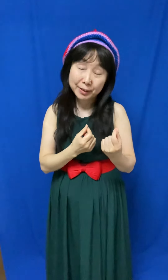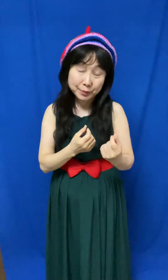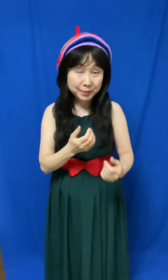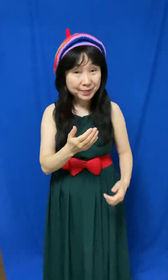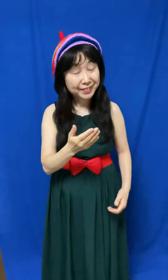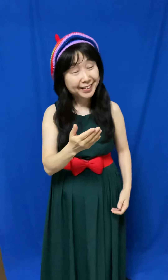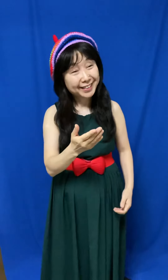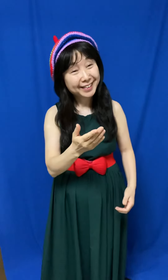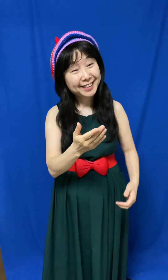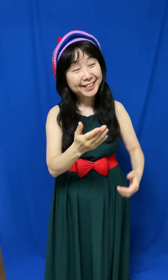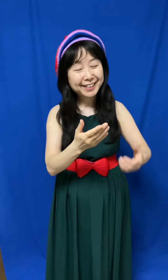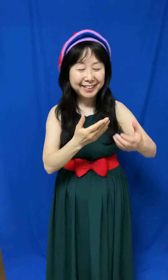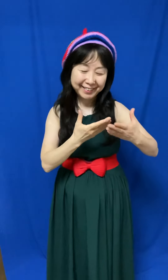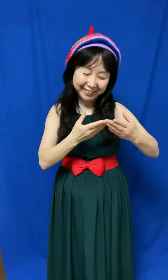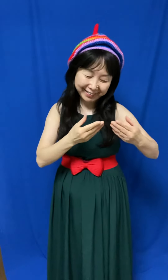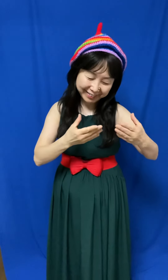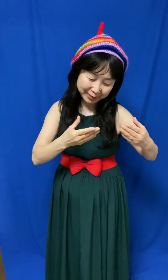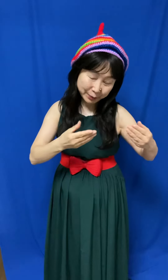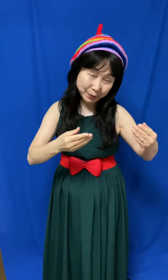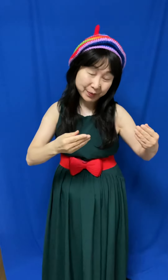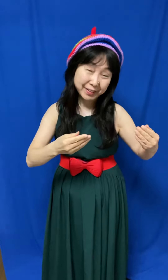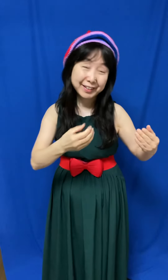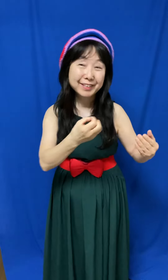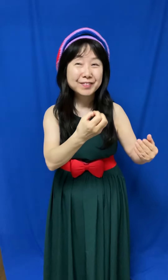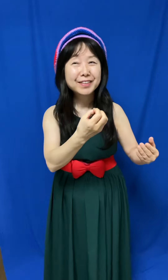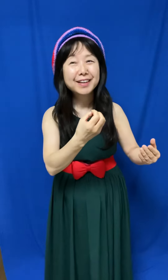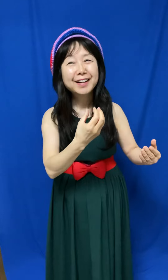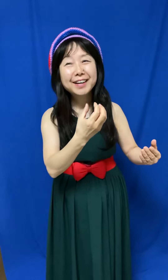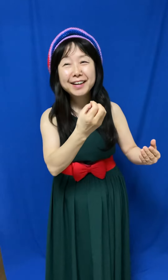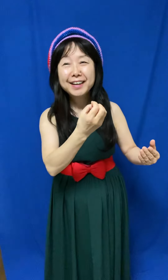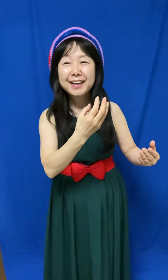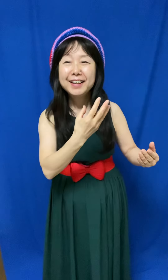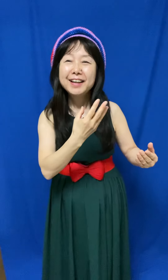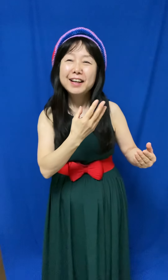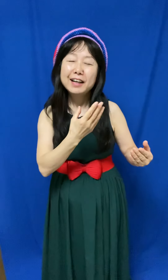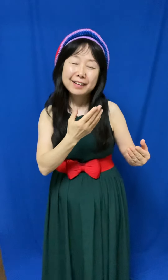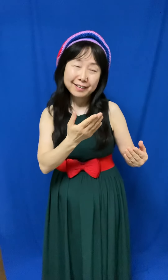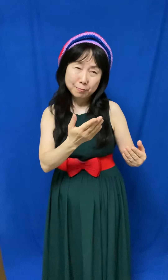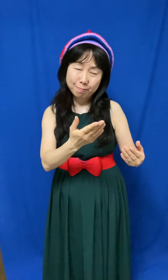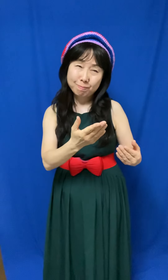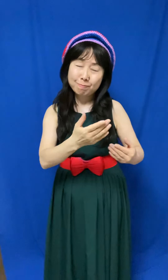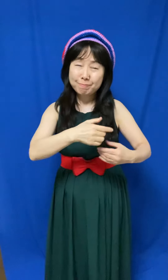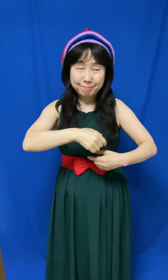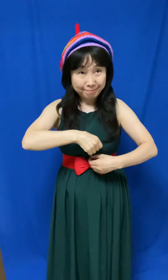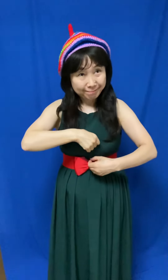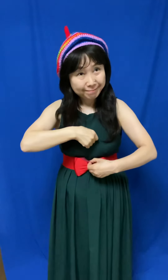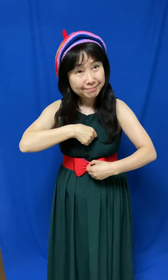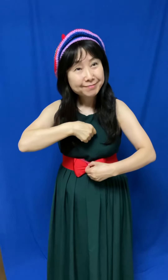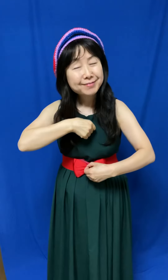Softly you whispered, you're so sincere